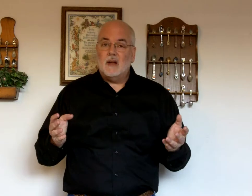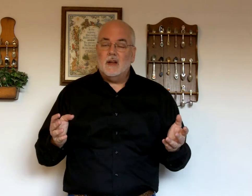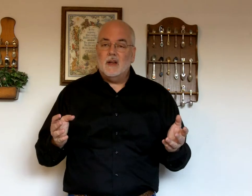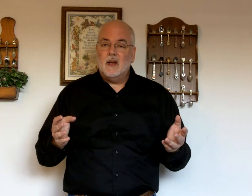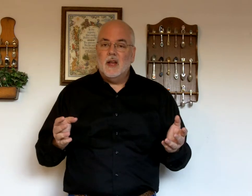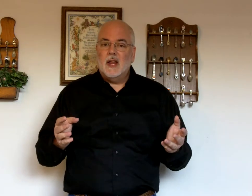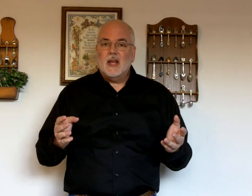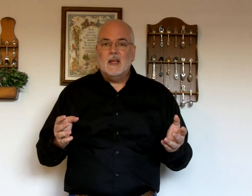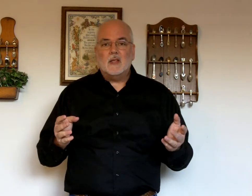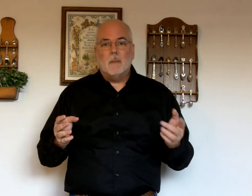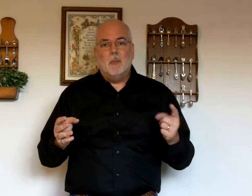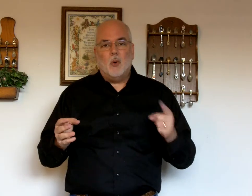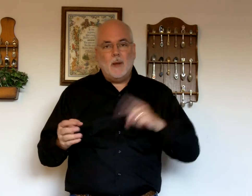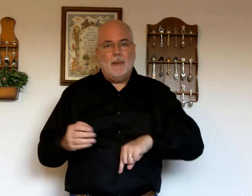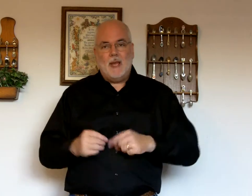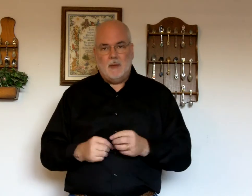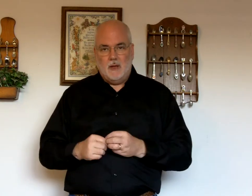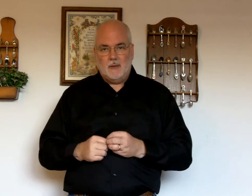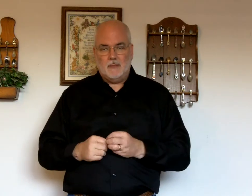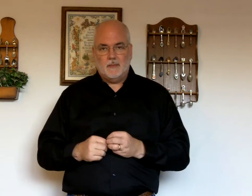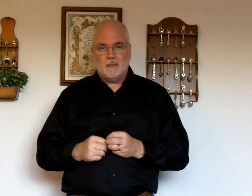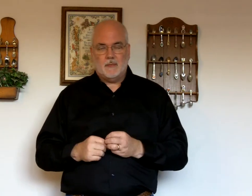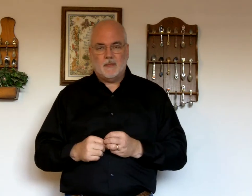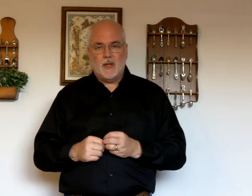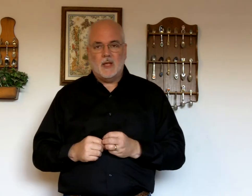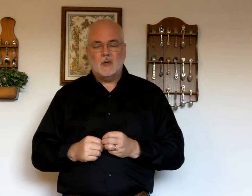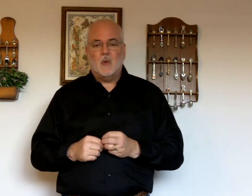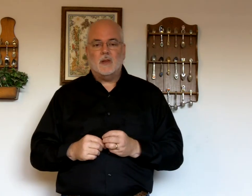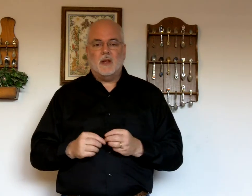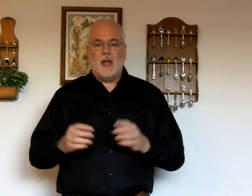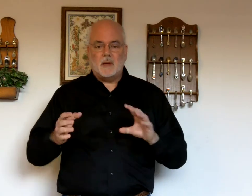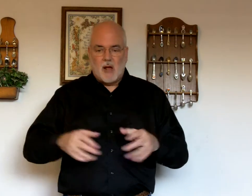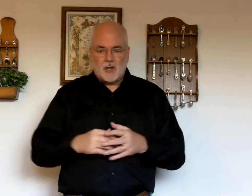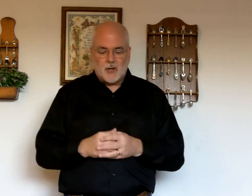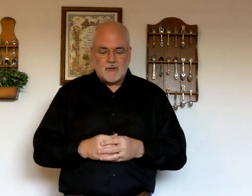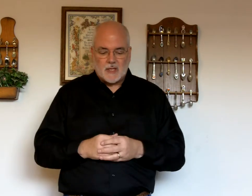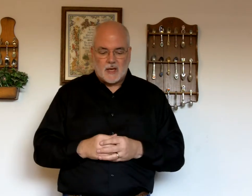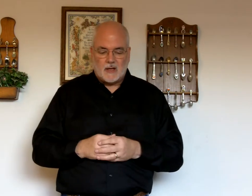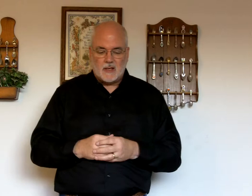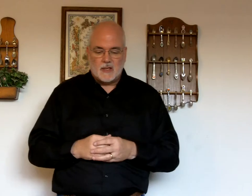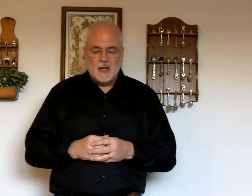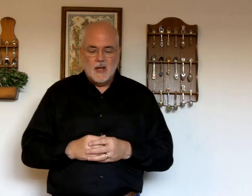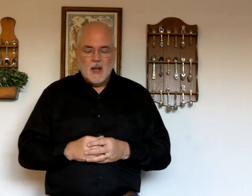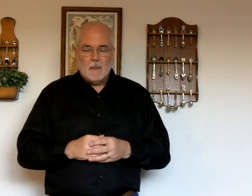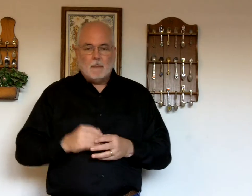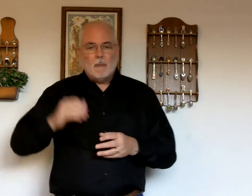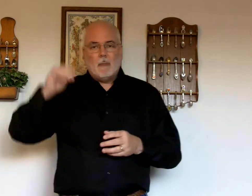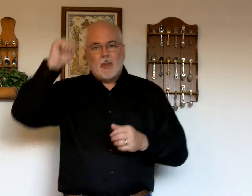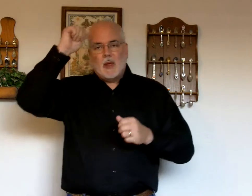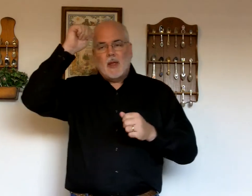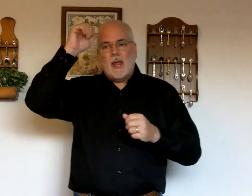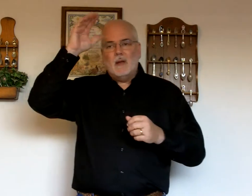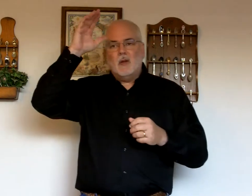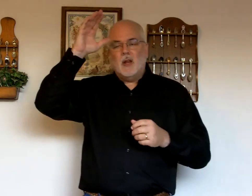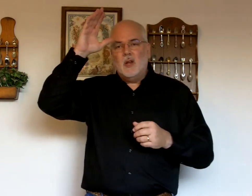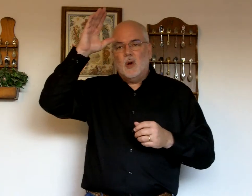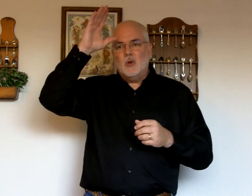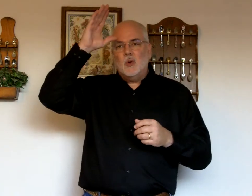Son is a boy-baby. Baby is what the etymology of the sign is. And you don't do